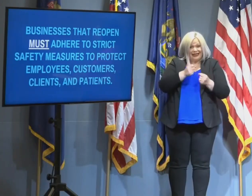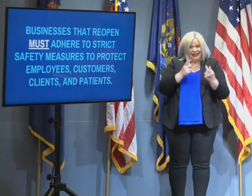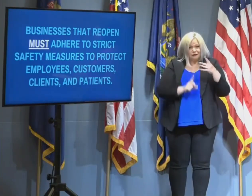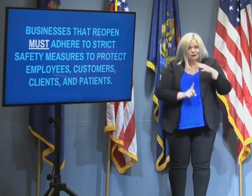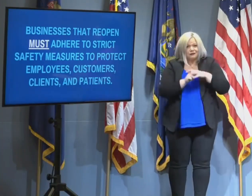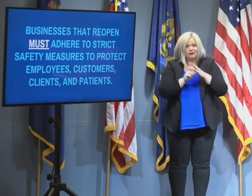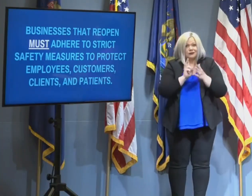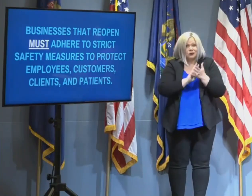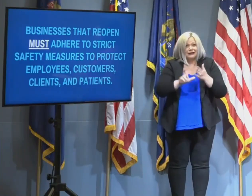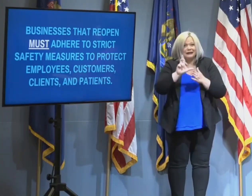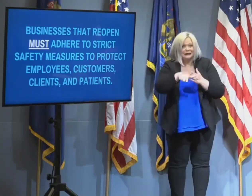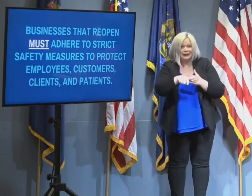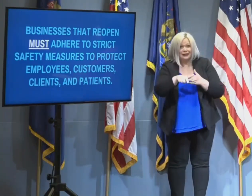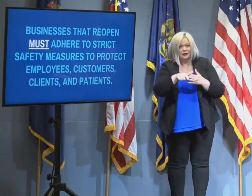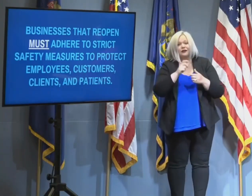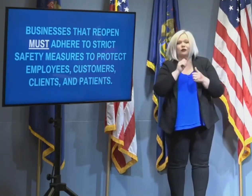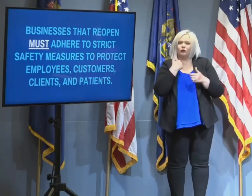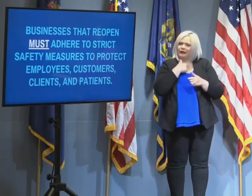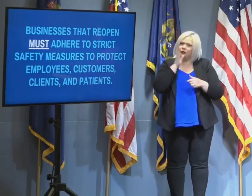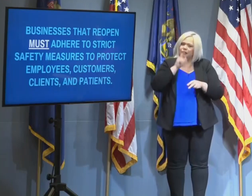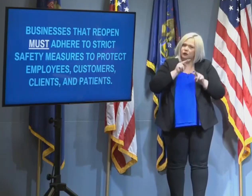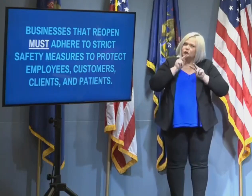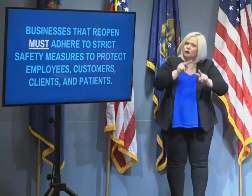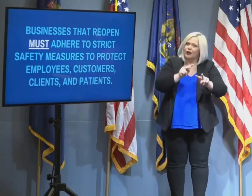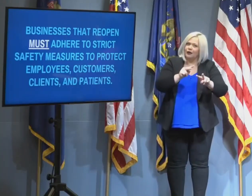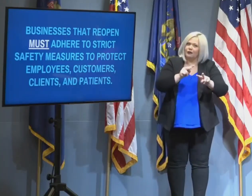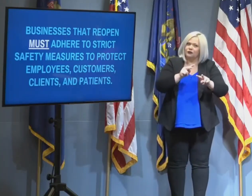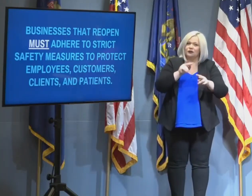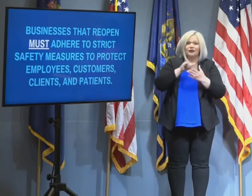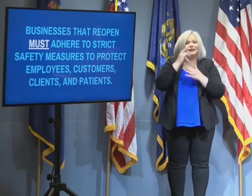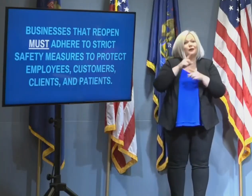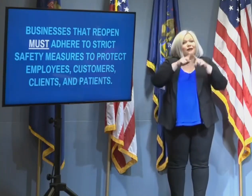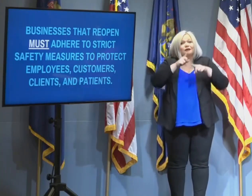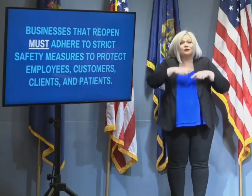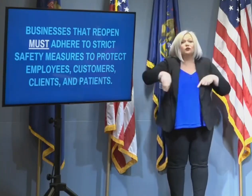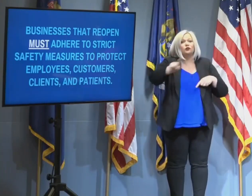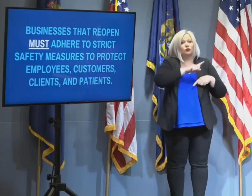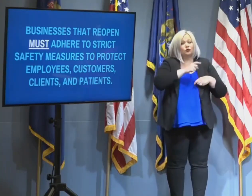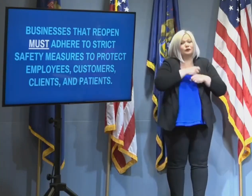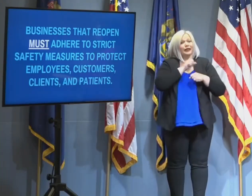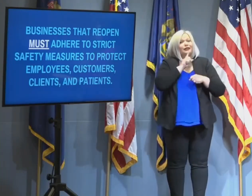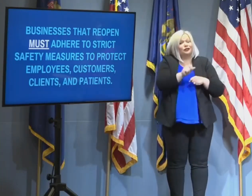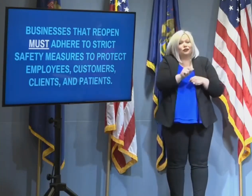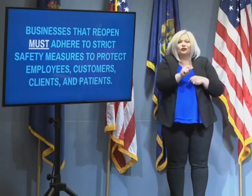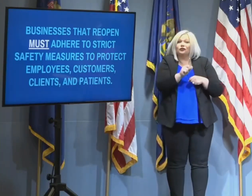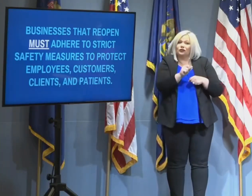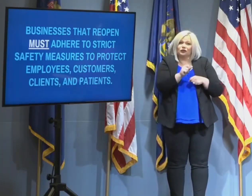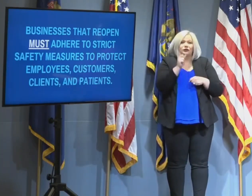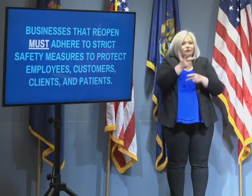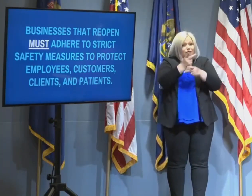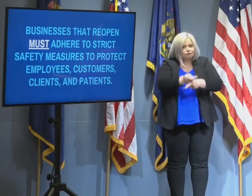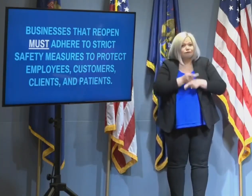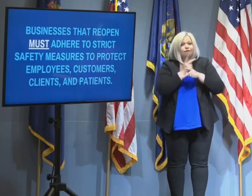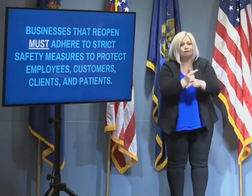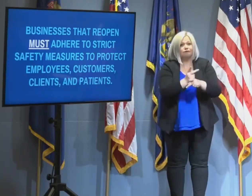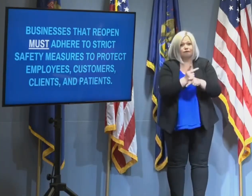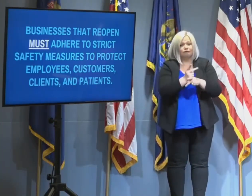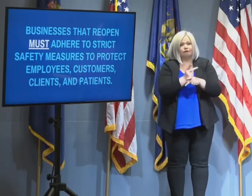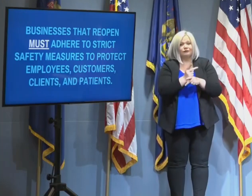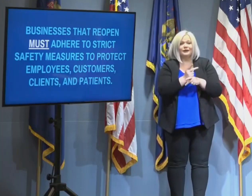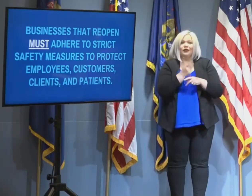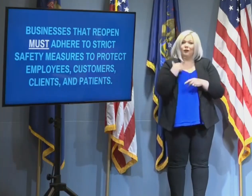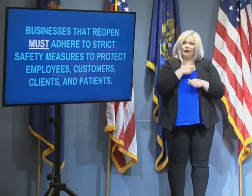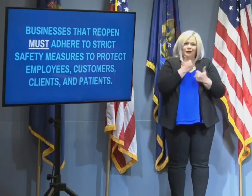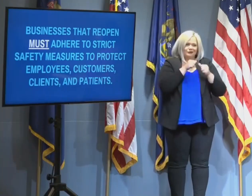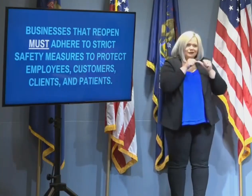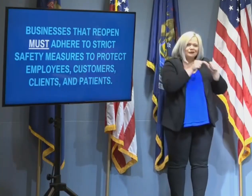doing your part. We want to continue turning this dial, but we are going to stay tethered to the data and the epidemiology to